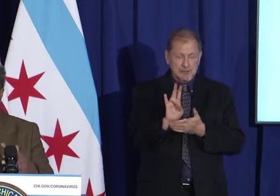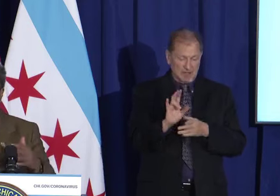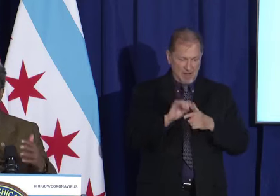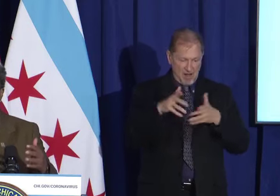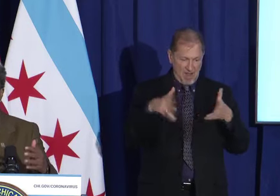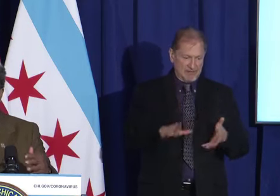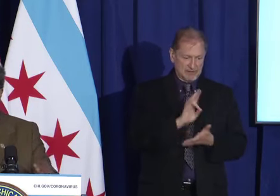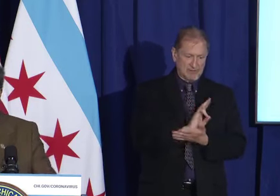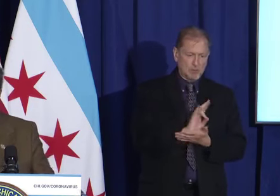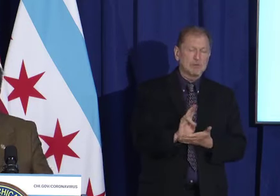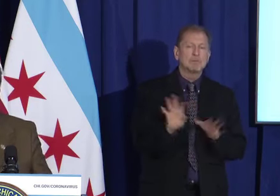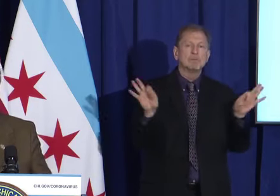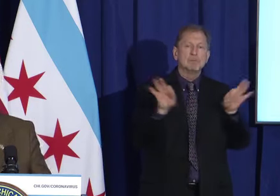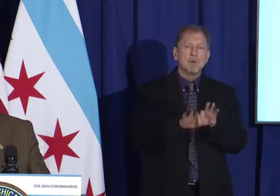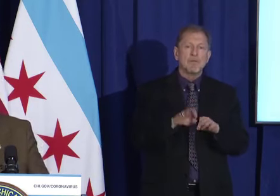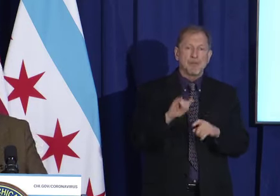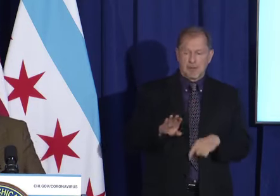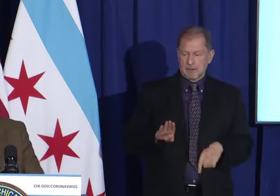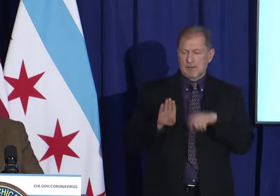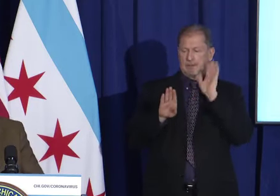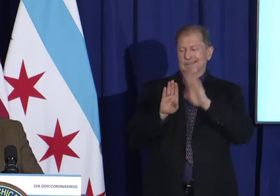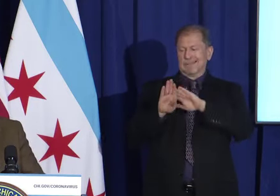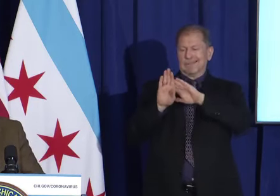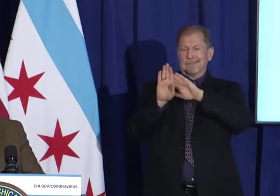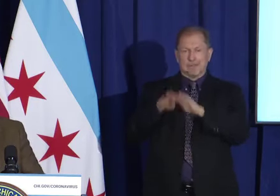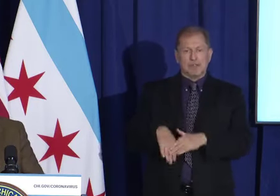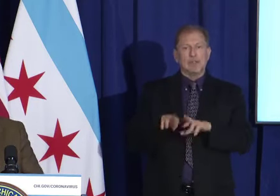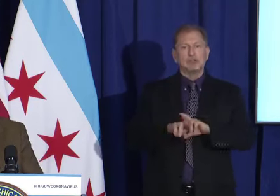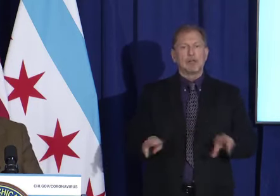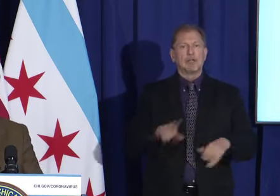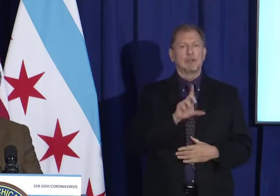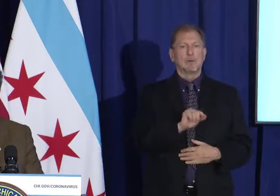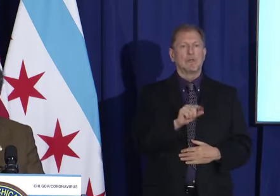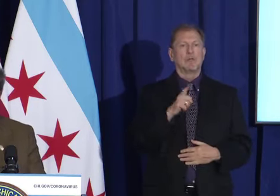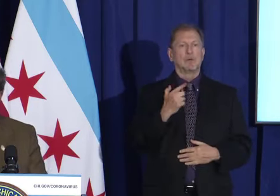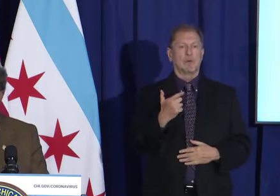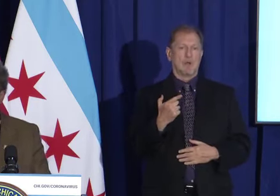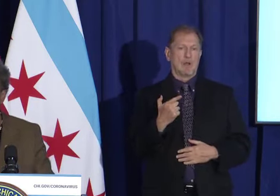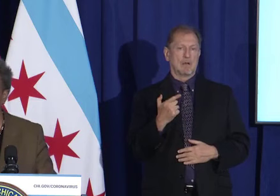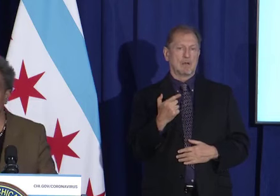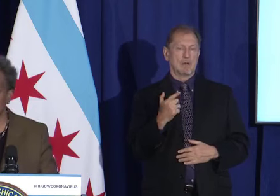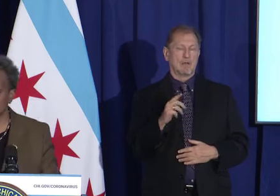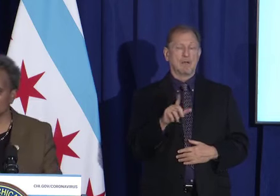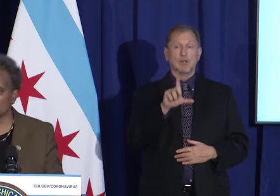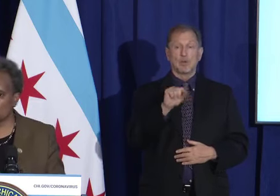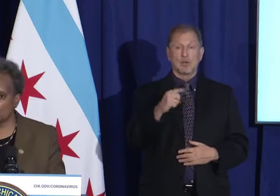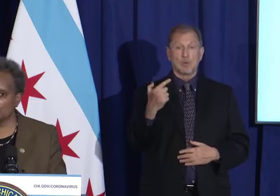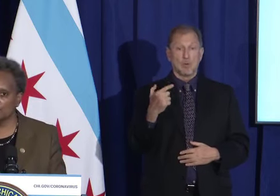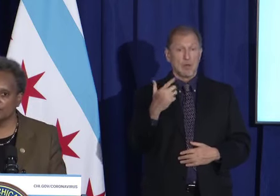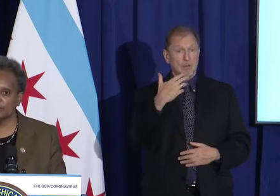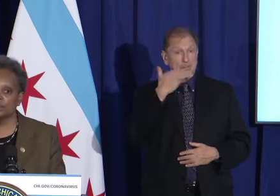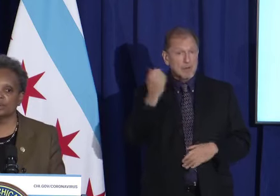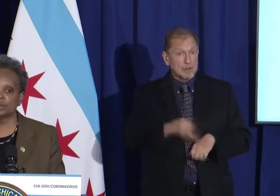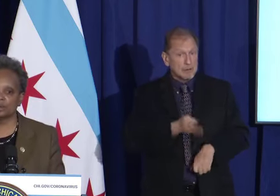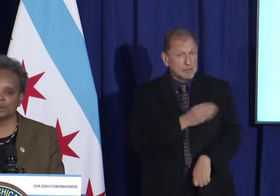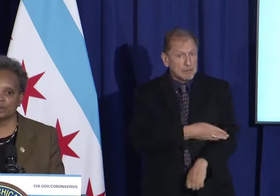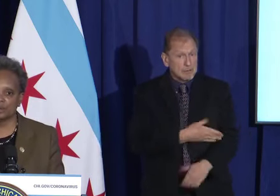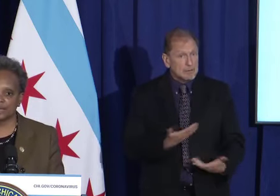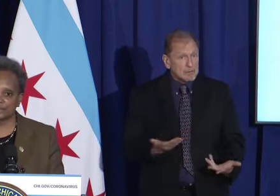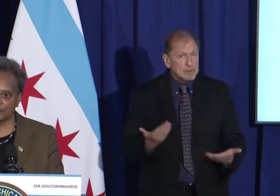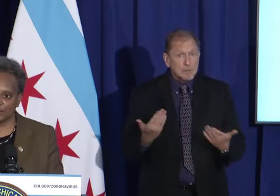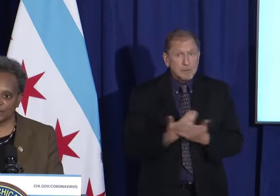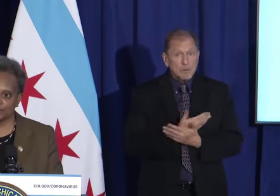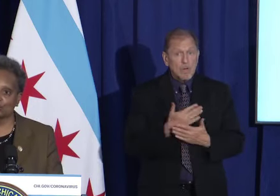start 2021. Are we or will we be in a better place? Can we welcome the new year